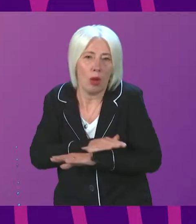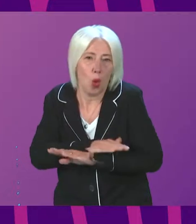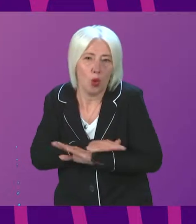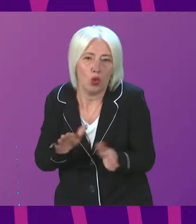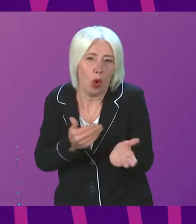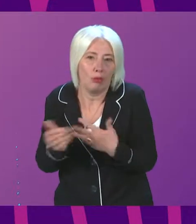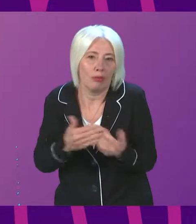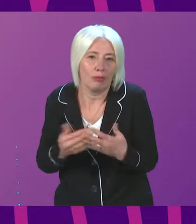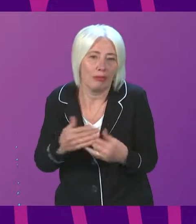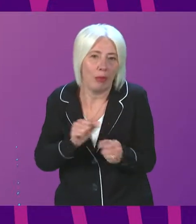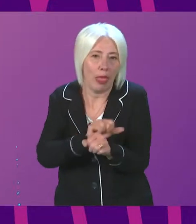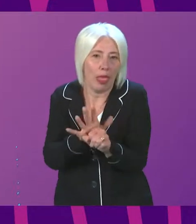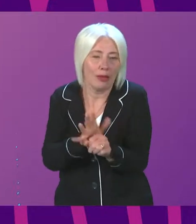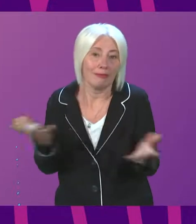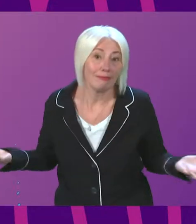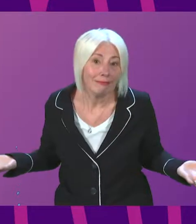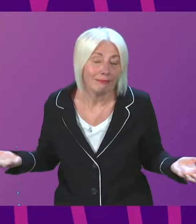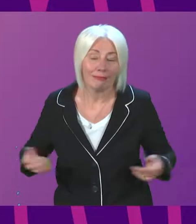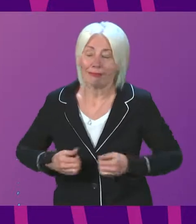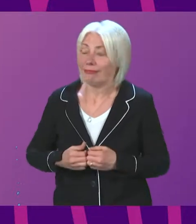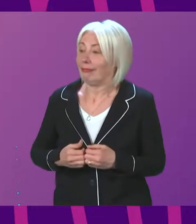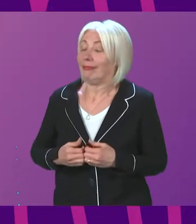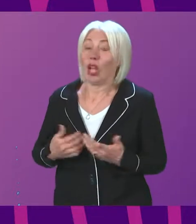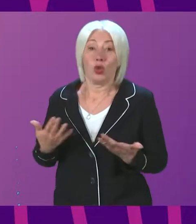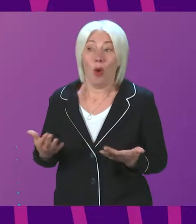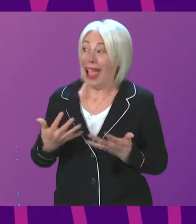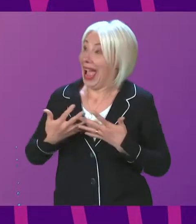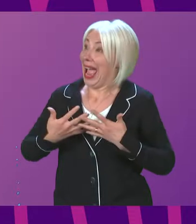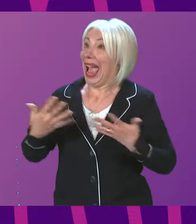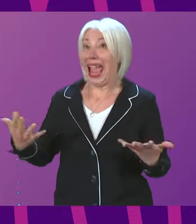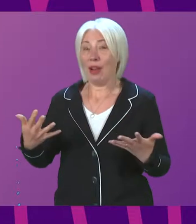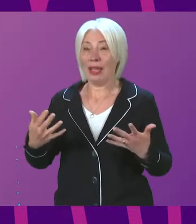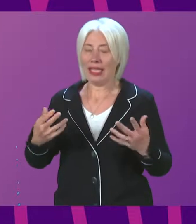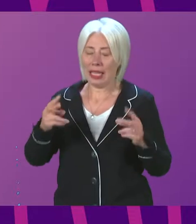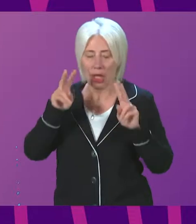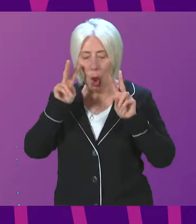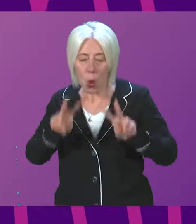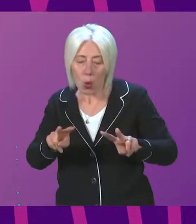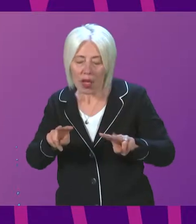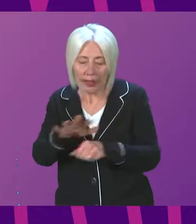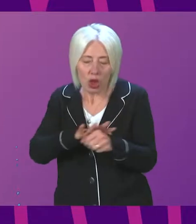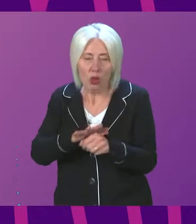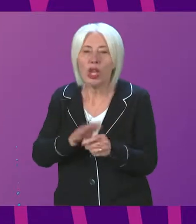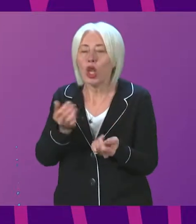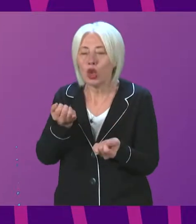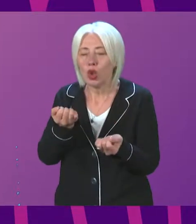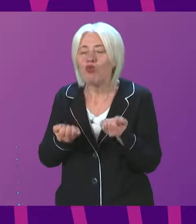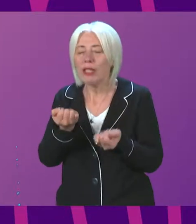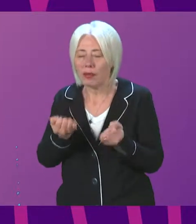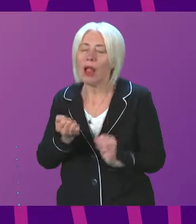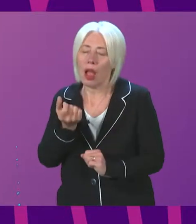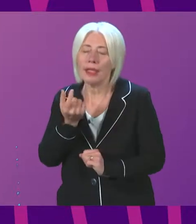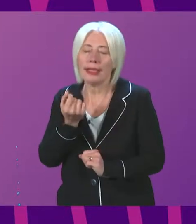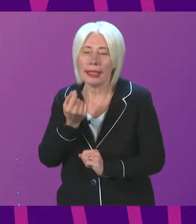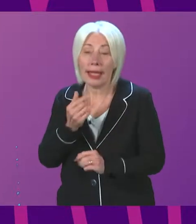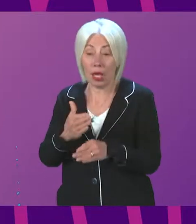impacts of a pandemic. And I think anybody looking at this reasonably understands that. Before the pandemic, we